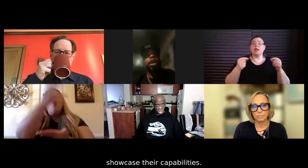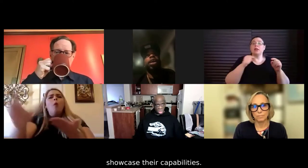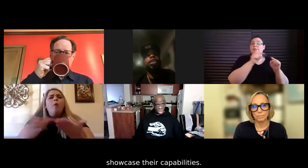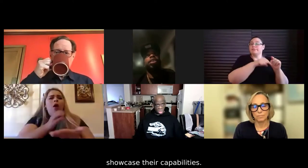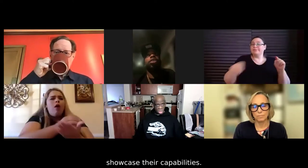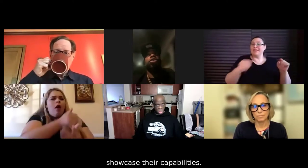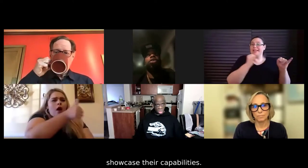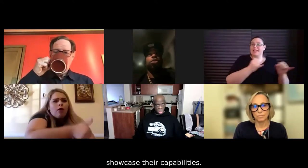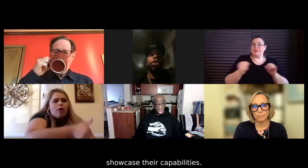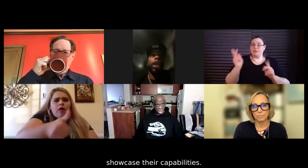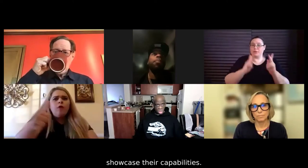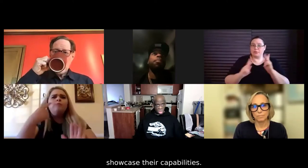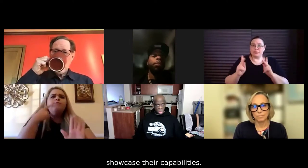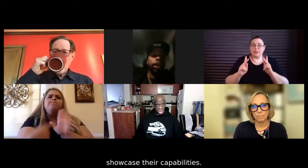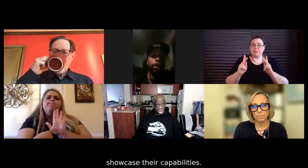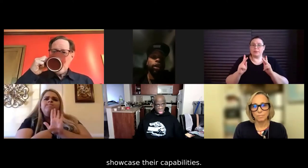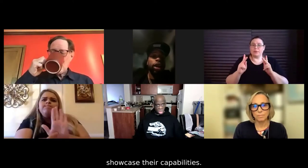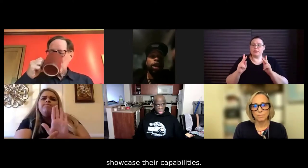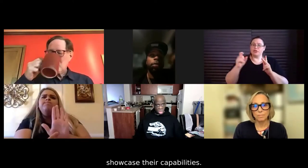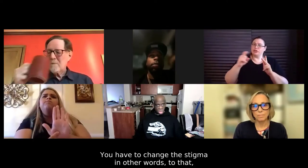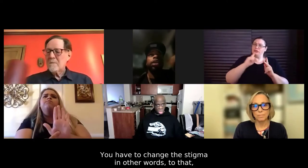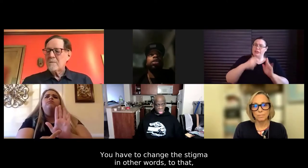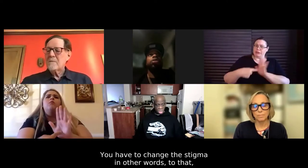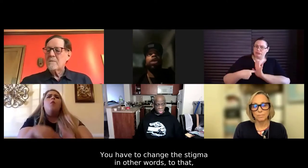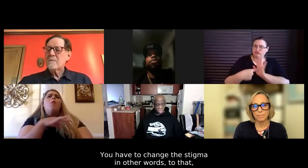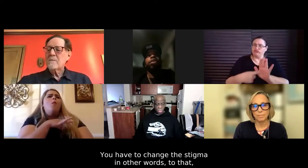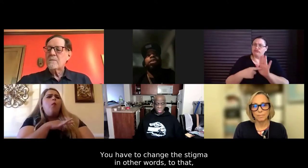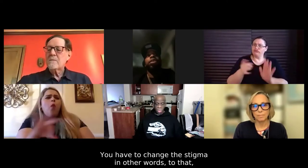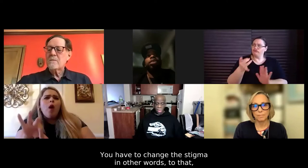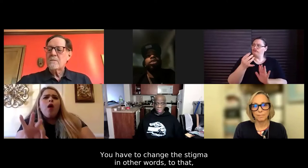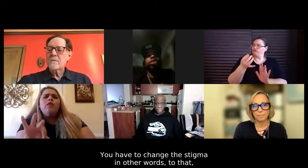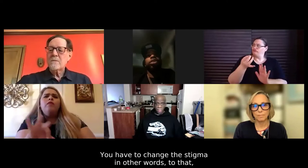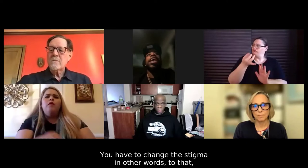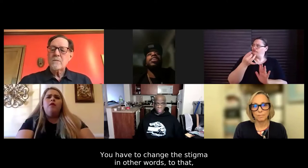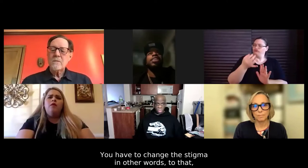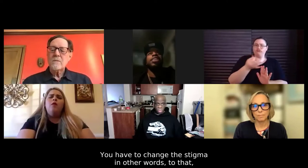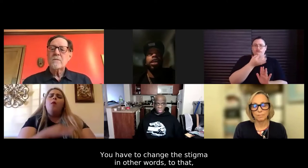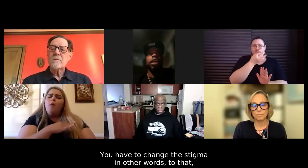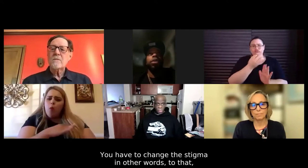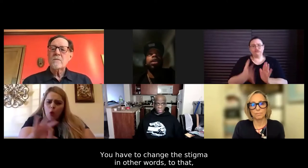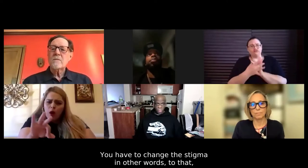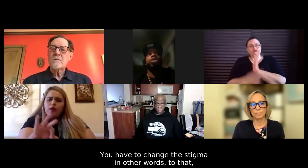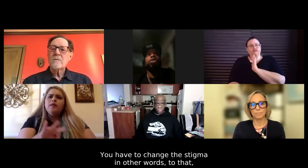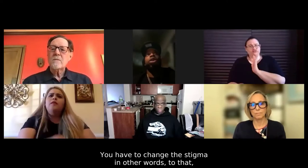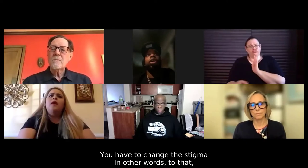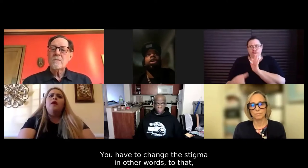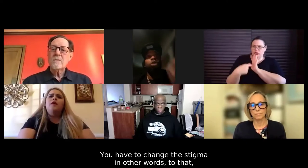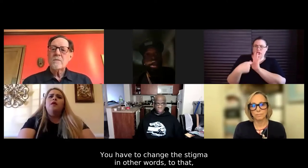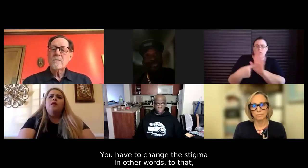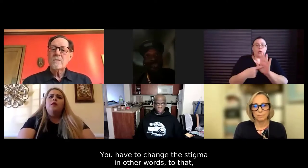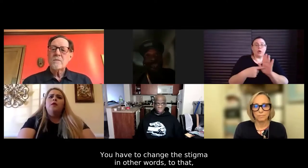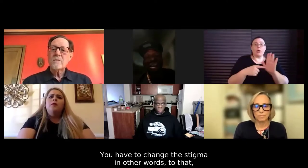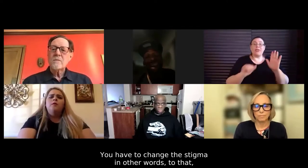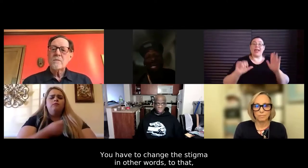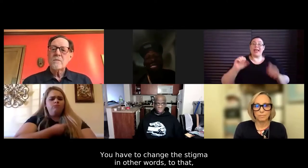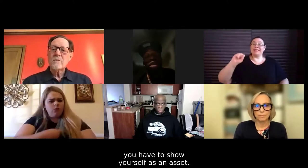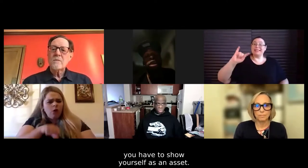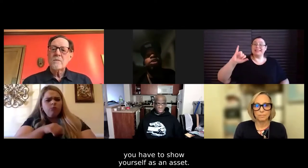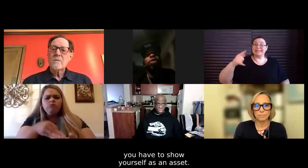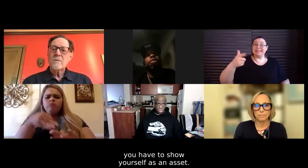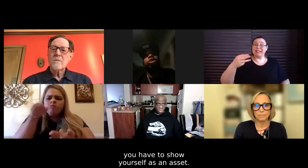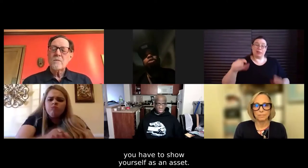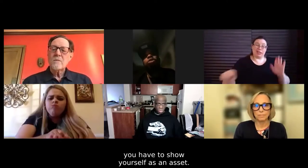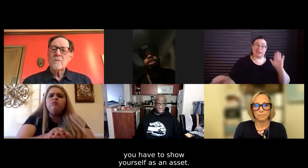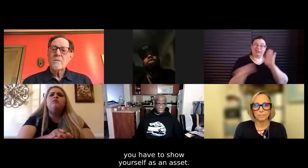showcase, you know, their capabilities. You have to change the stigma. So in order to change the stigma,